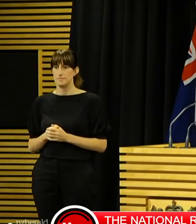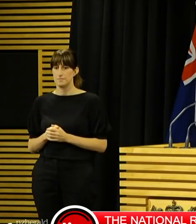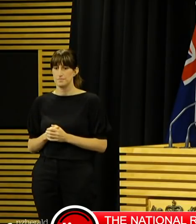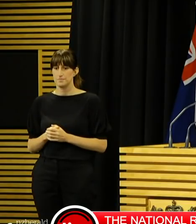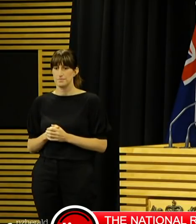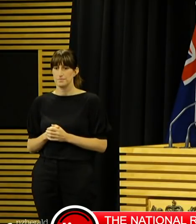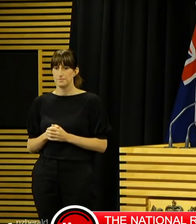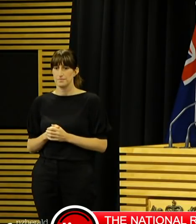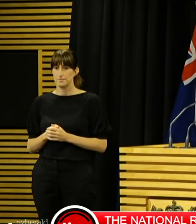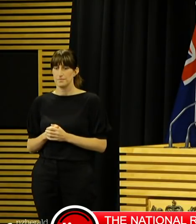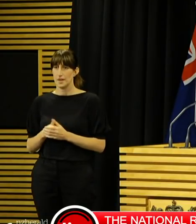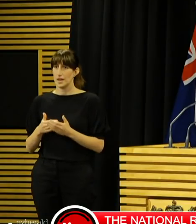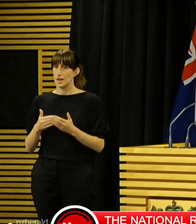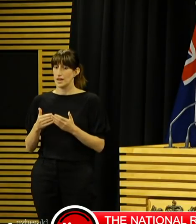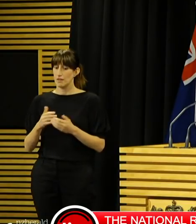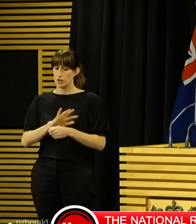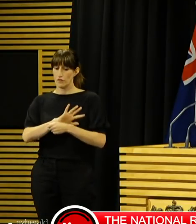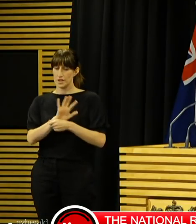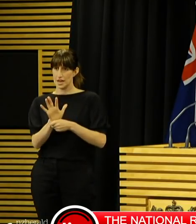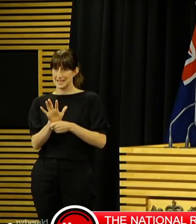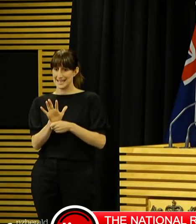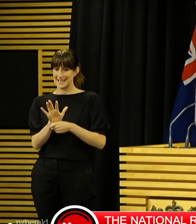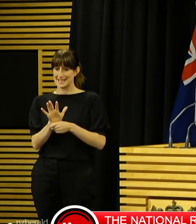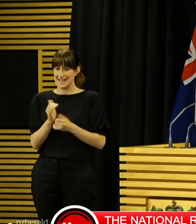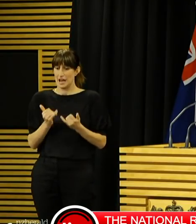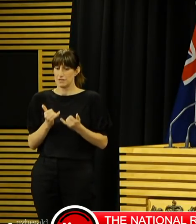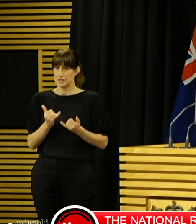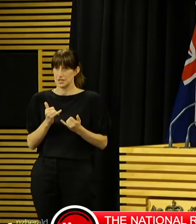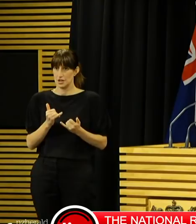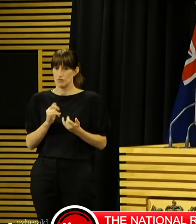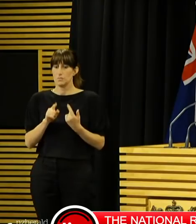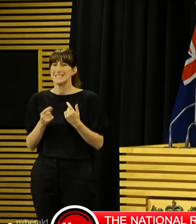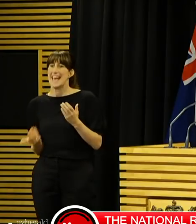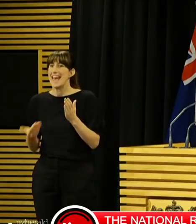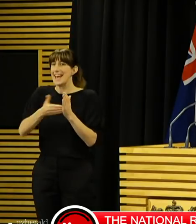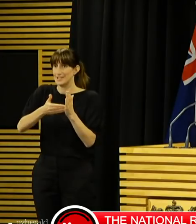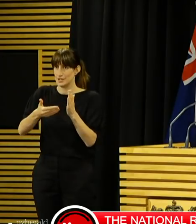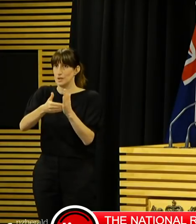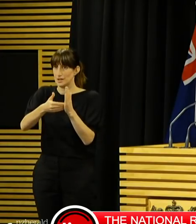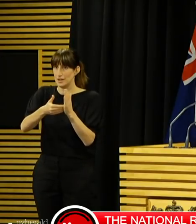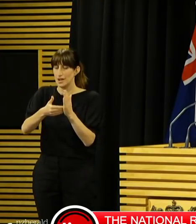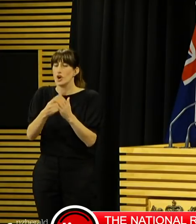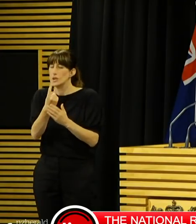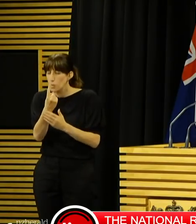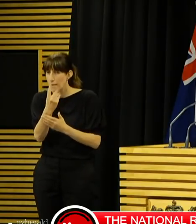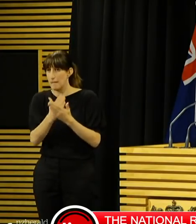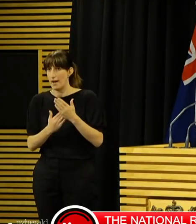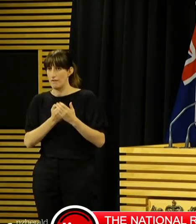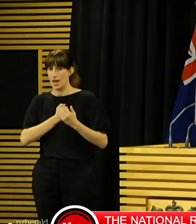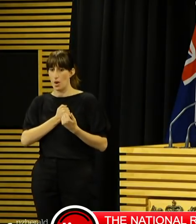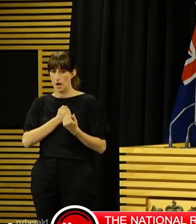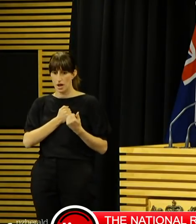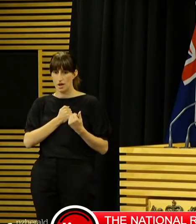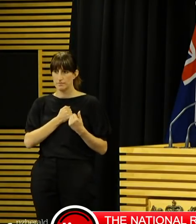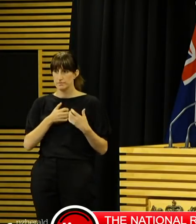This is an enhancement to the current COVID-19 response arrangements, and this is just one part of that response. The